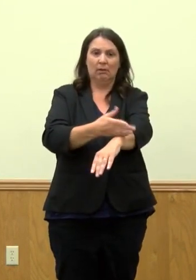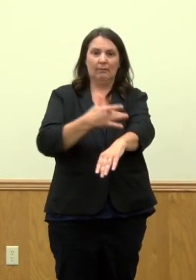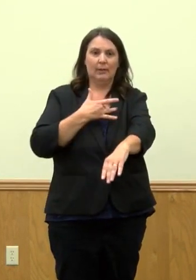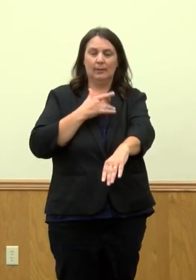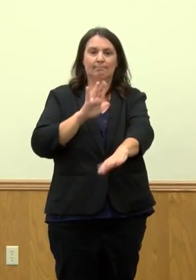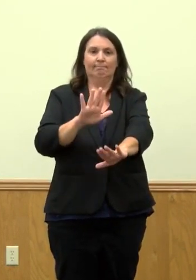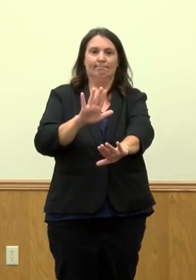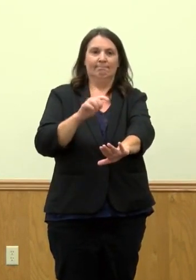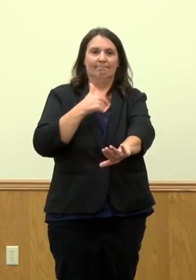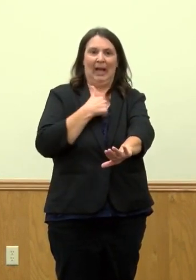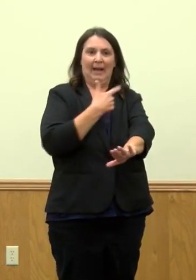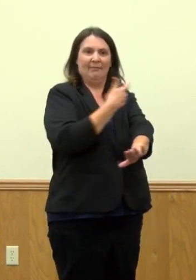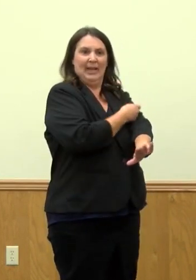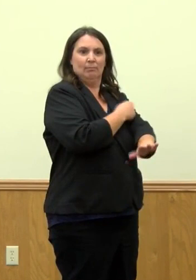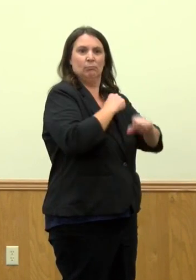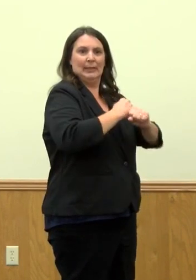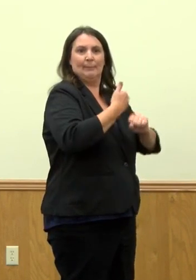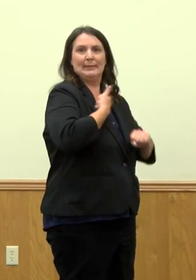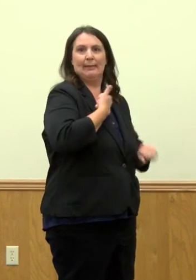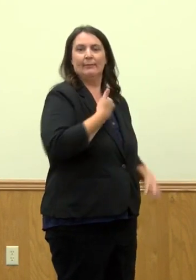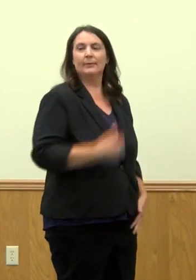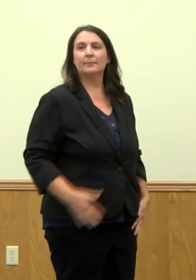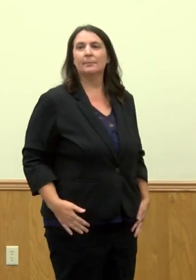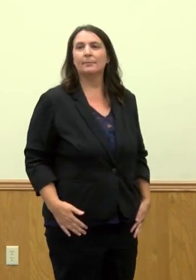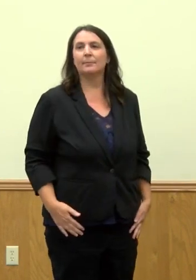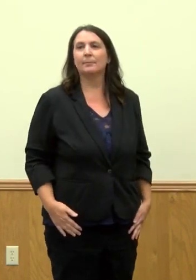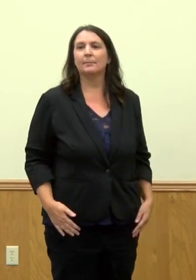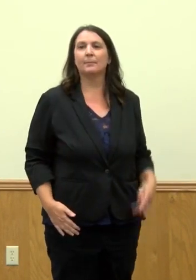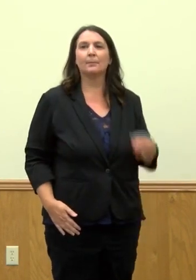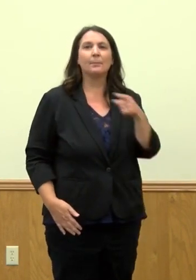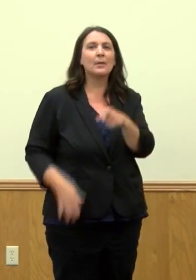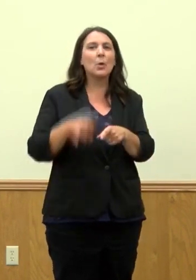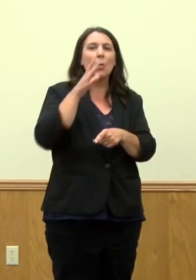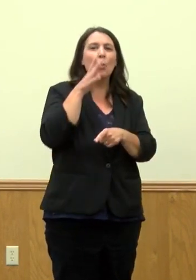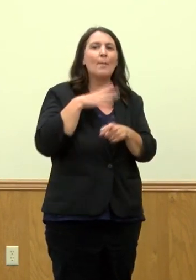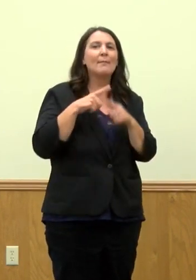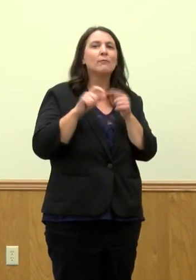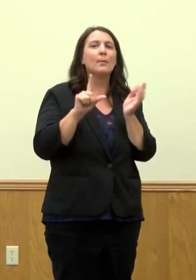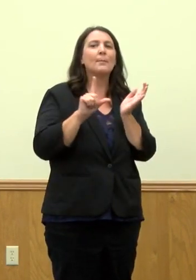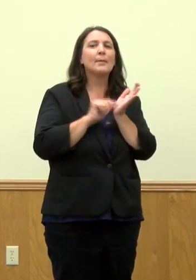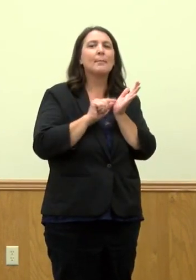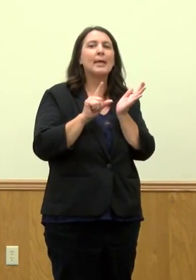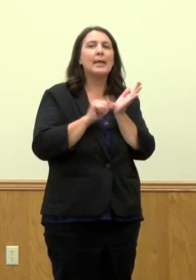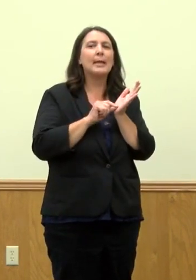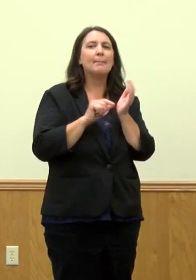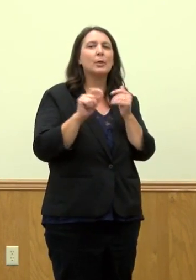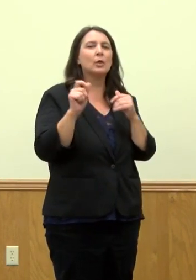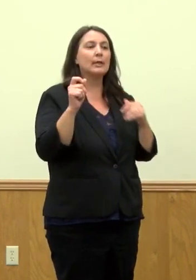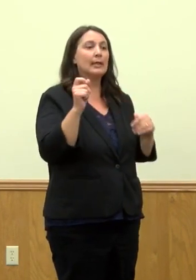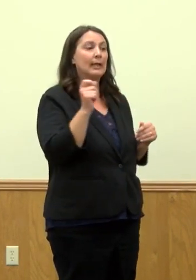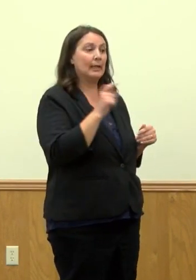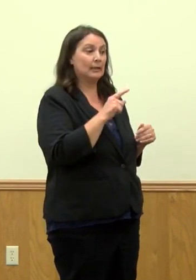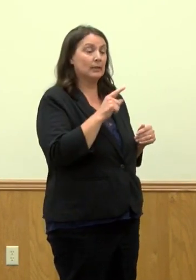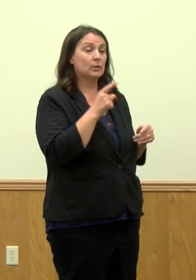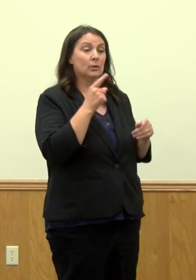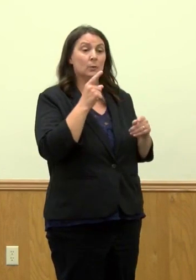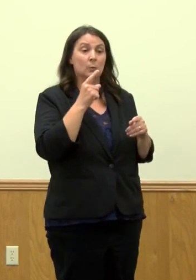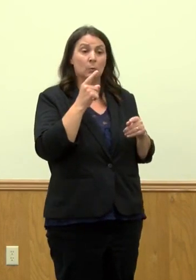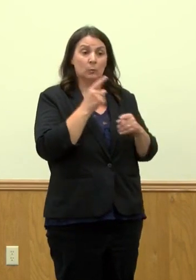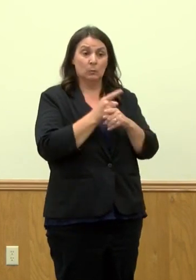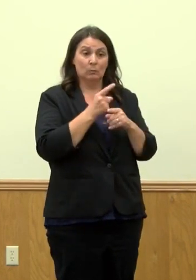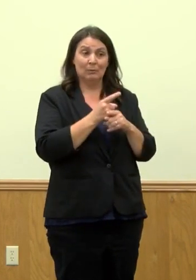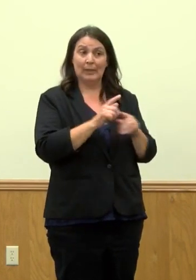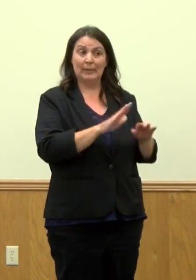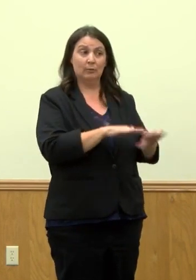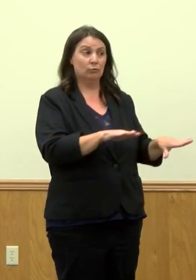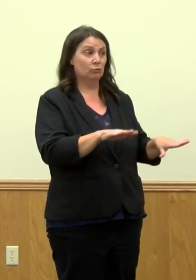actually get the vaccine. Monica, while the, it hasn't actually been approved yet for younger children to get